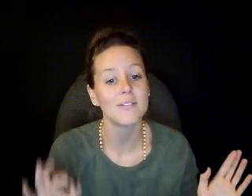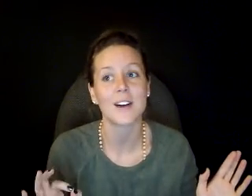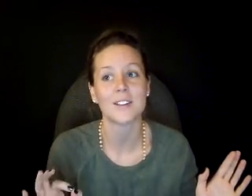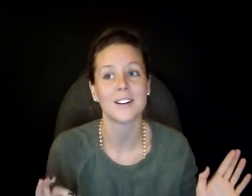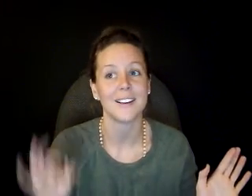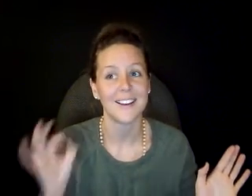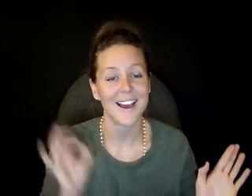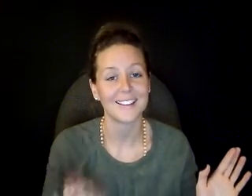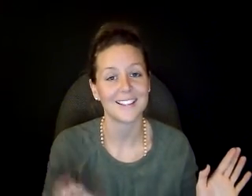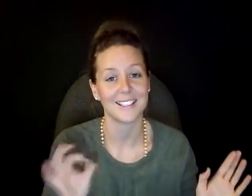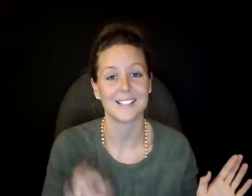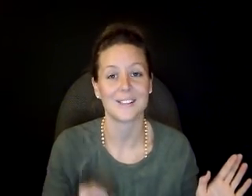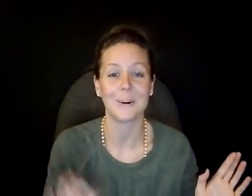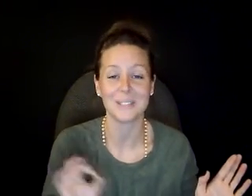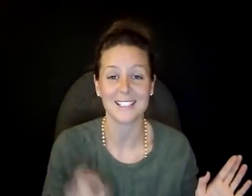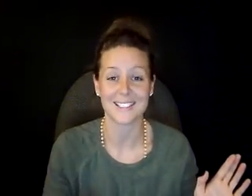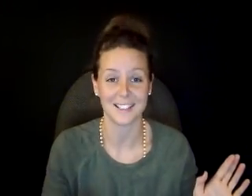Father, and his Holy Son.